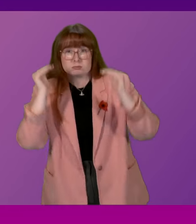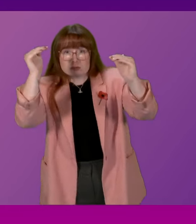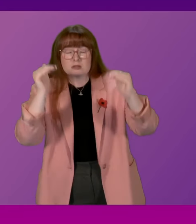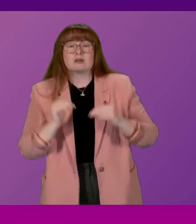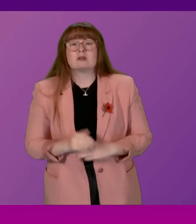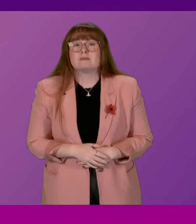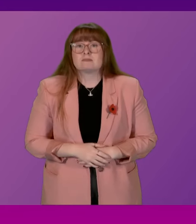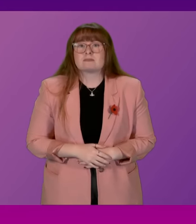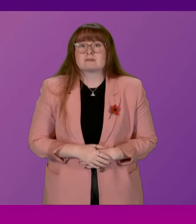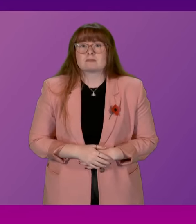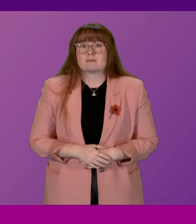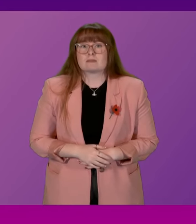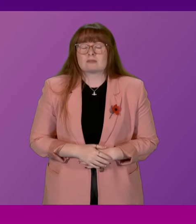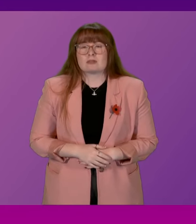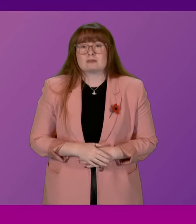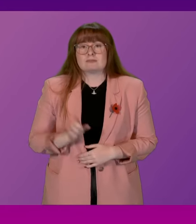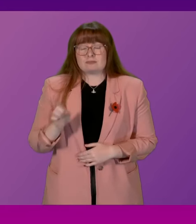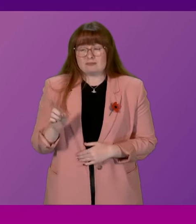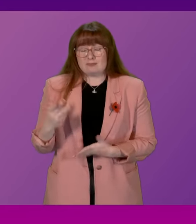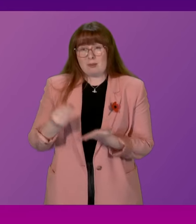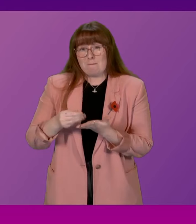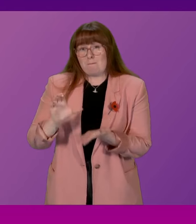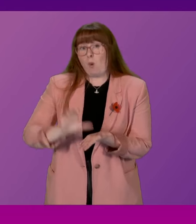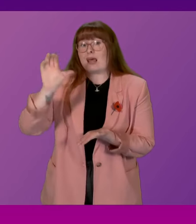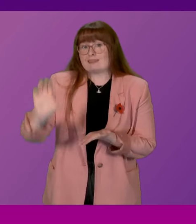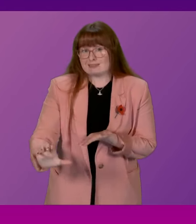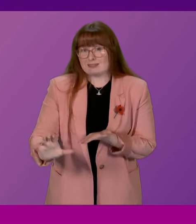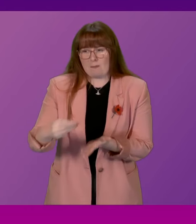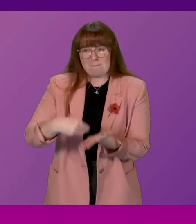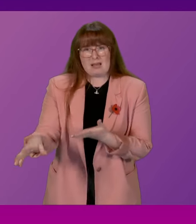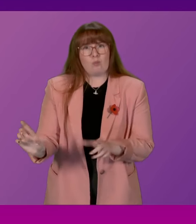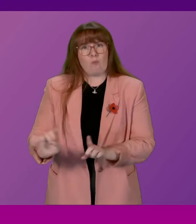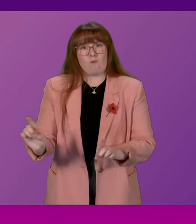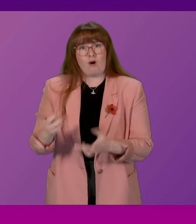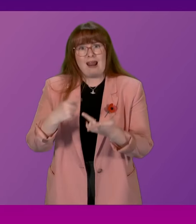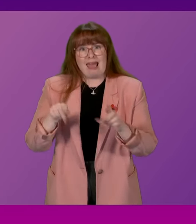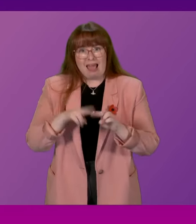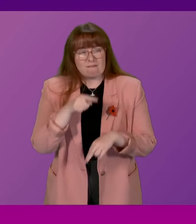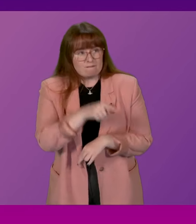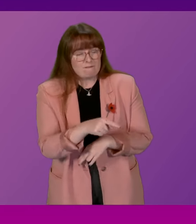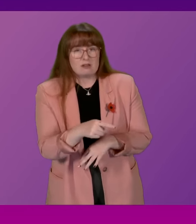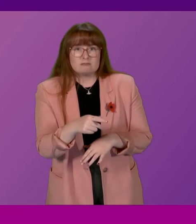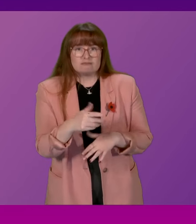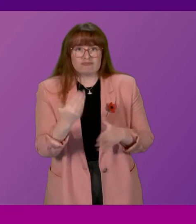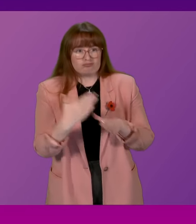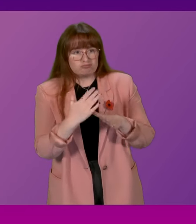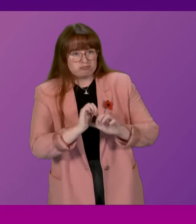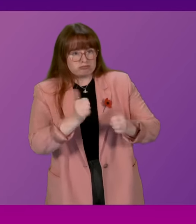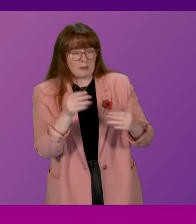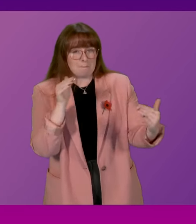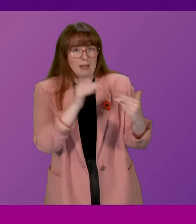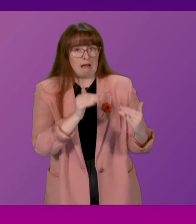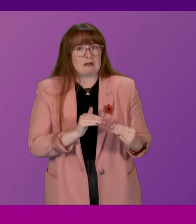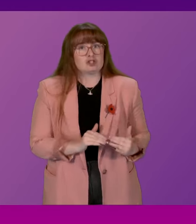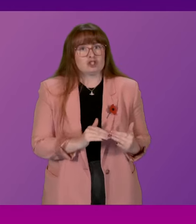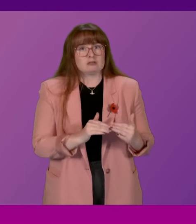any remuneration package, bonuses are only paid in the event of outperformance of demand targets that are, and this is